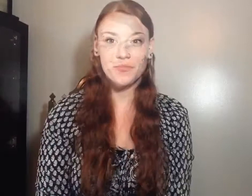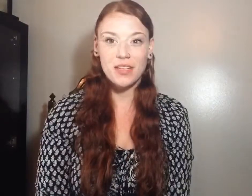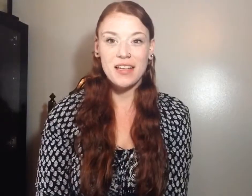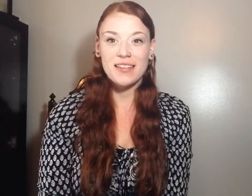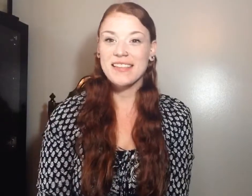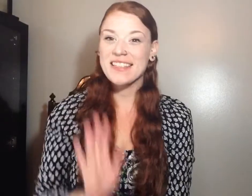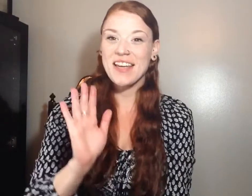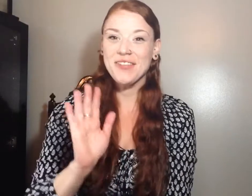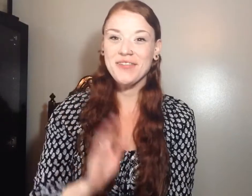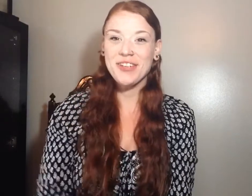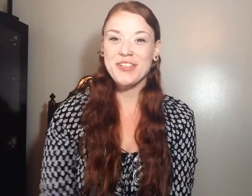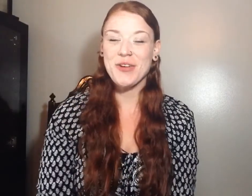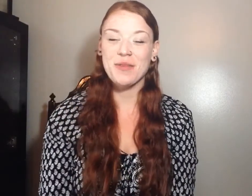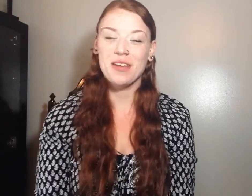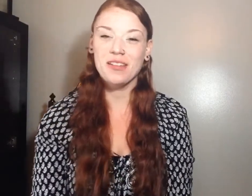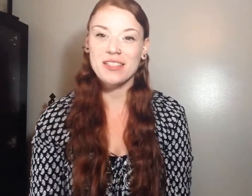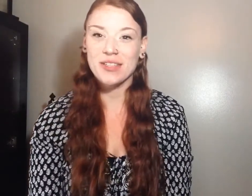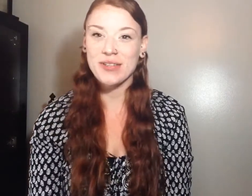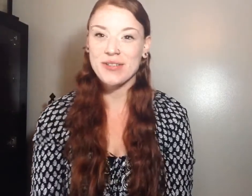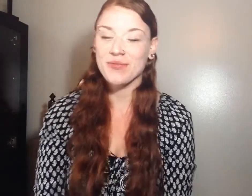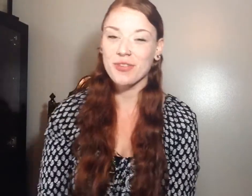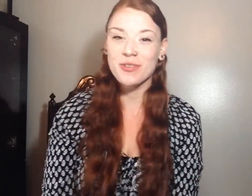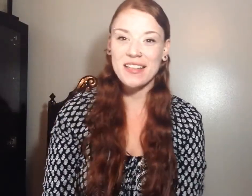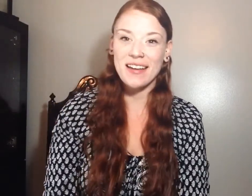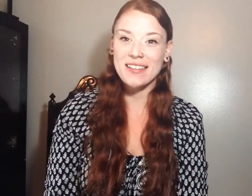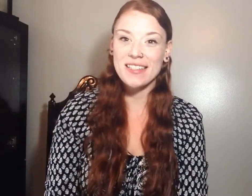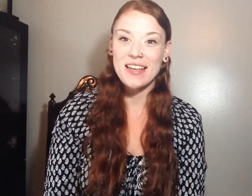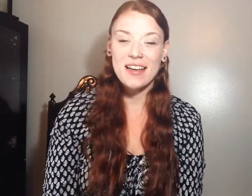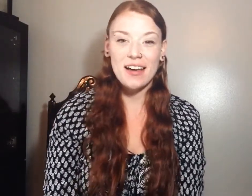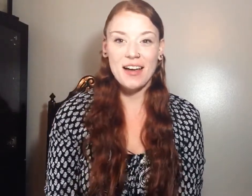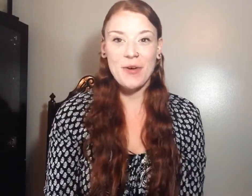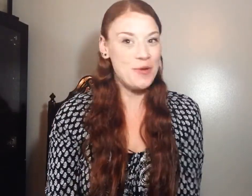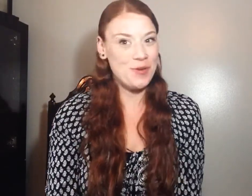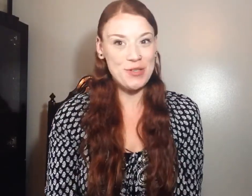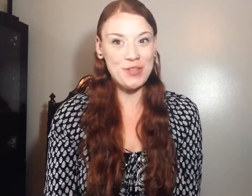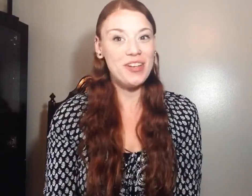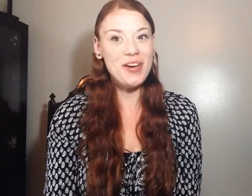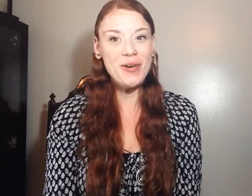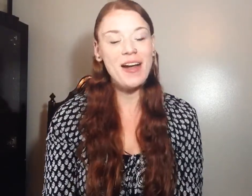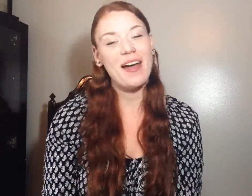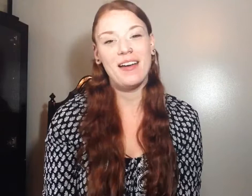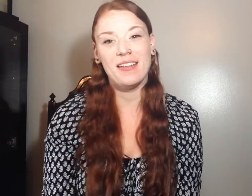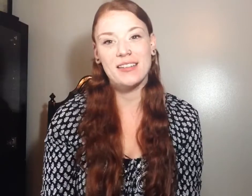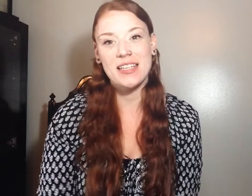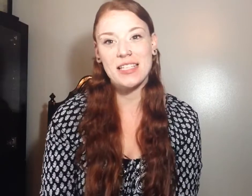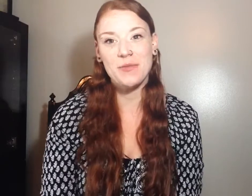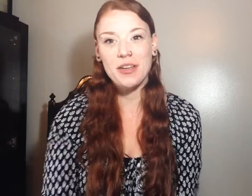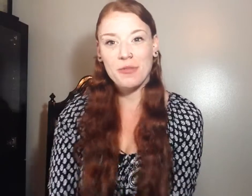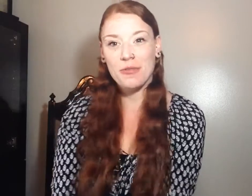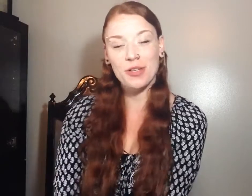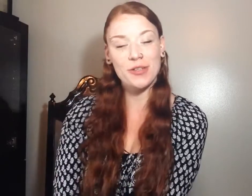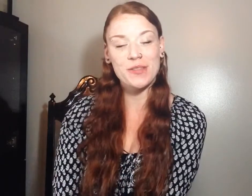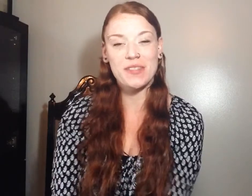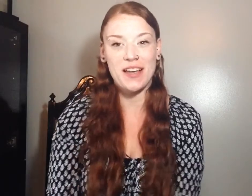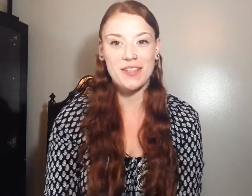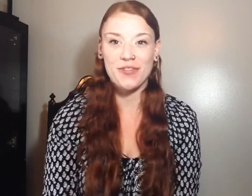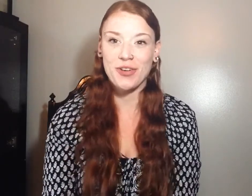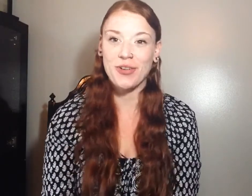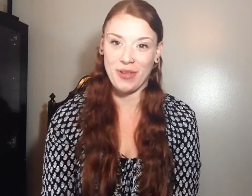Thanks again for joining me to learn some food signs. I hope you enjoyed the video and next week we will learn some signs for clothing